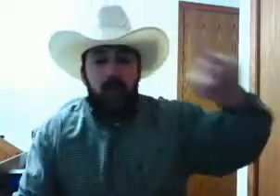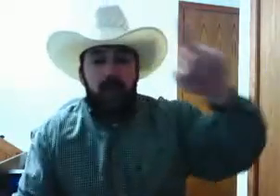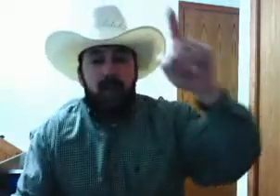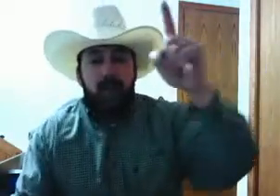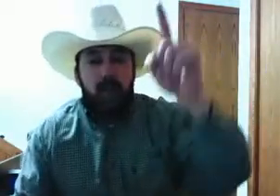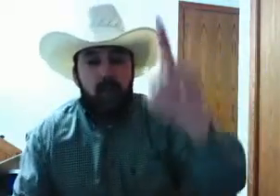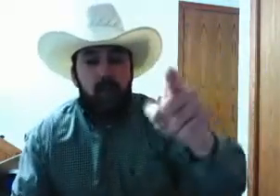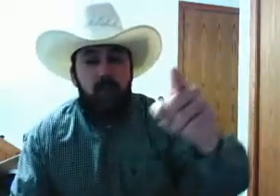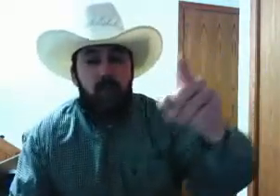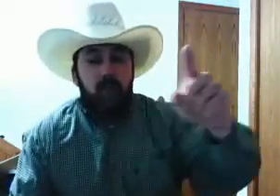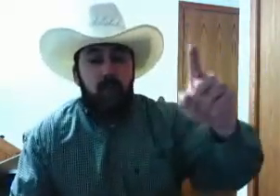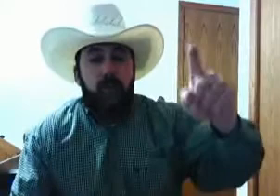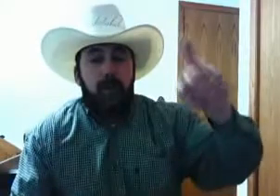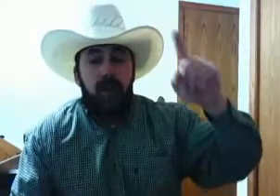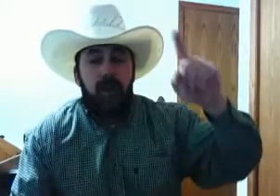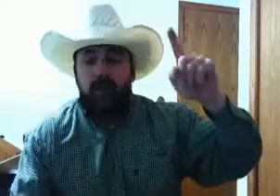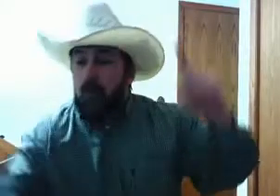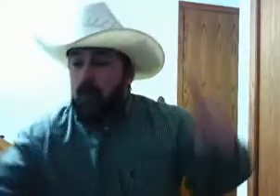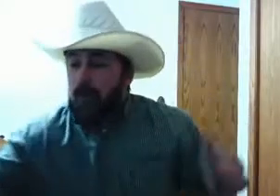my church? Or do I believe the word of God?